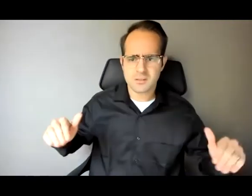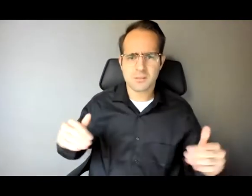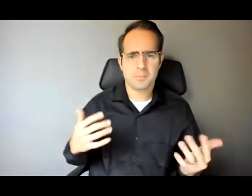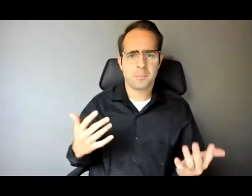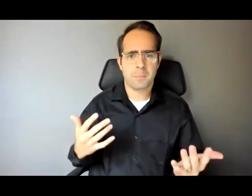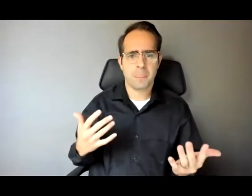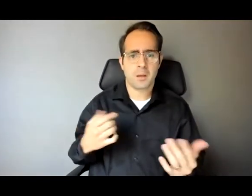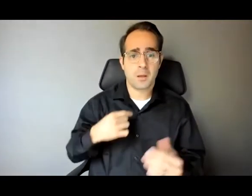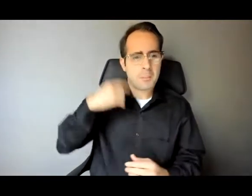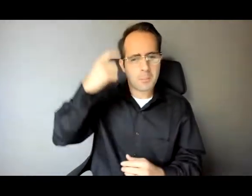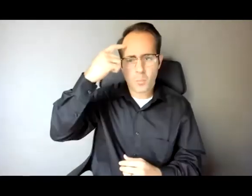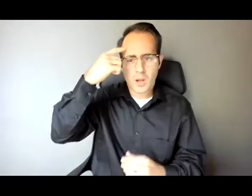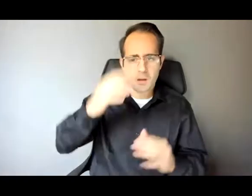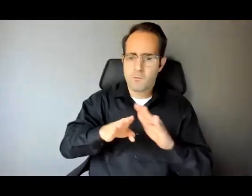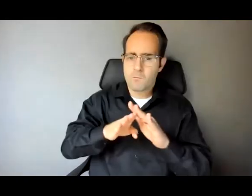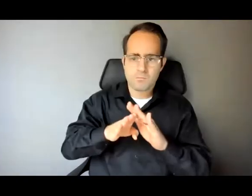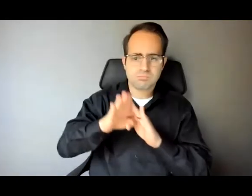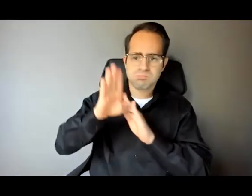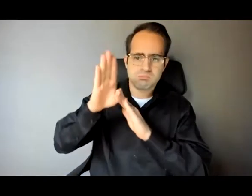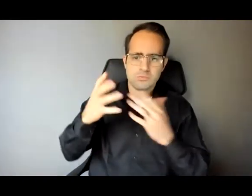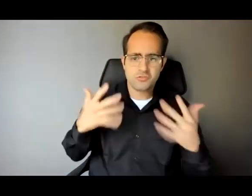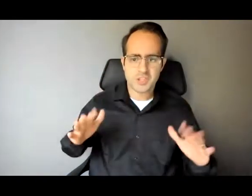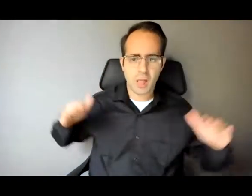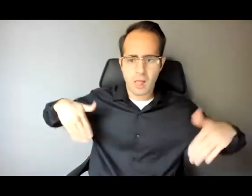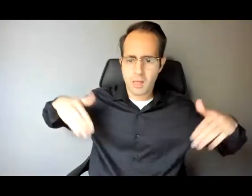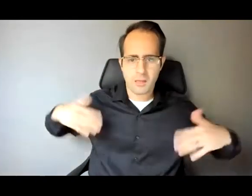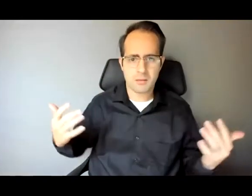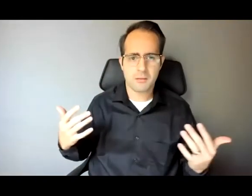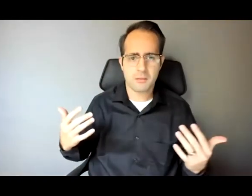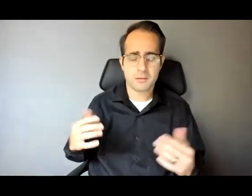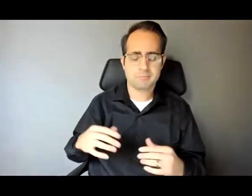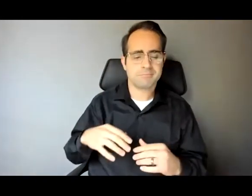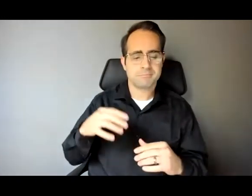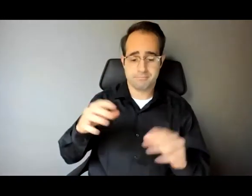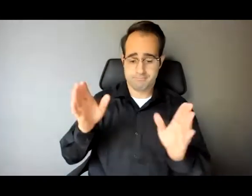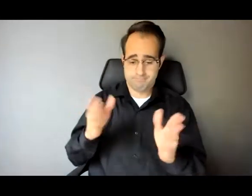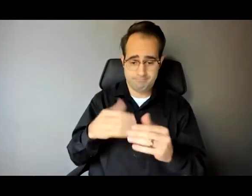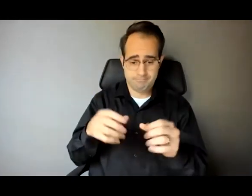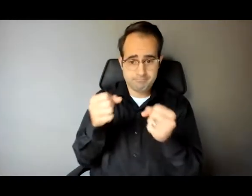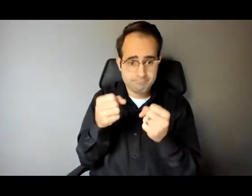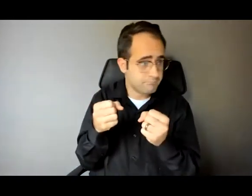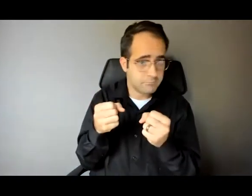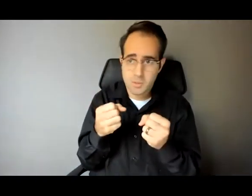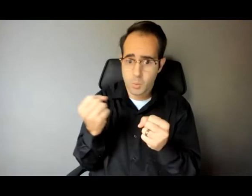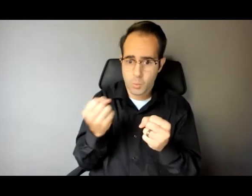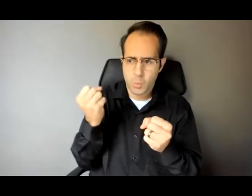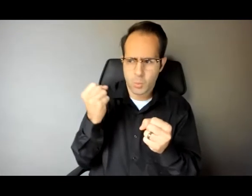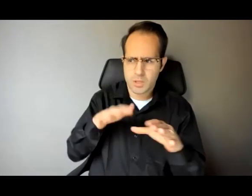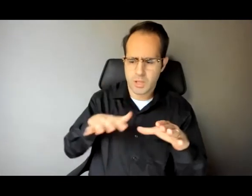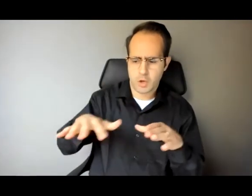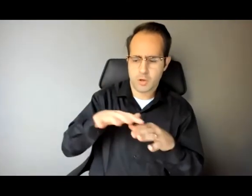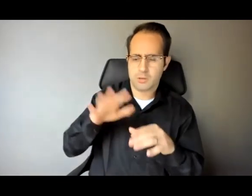brain that's not fully developed yet. As I sat in the holding cell with 25 other kids, because we were all kids,